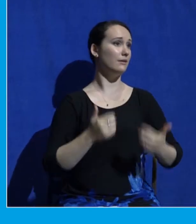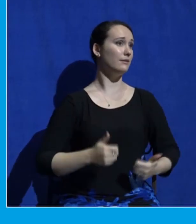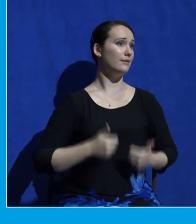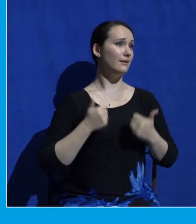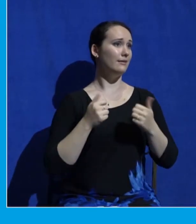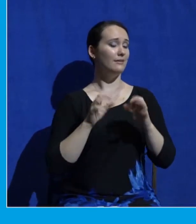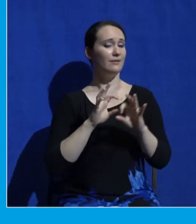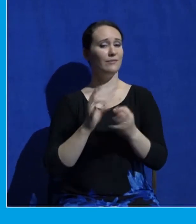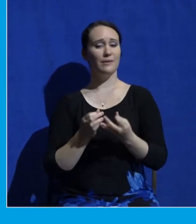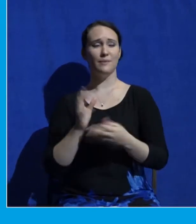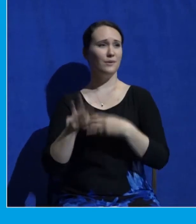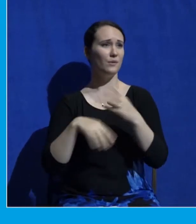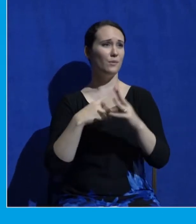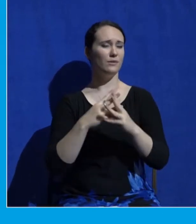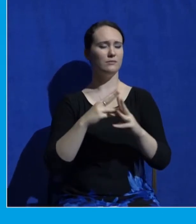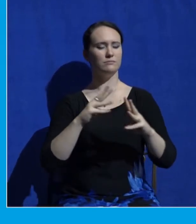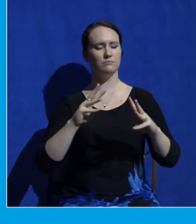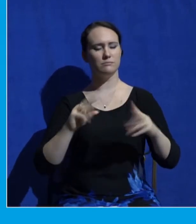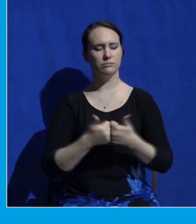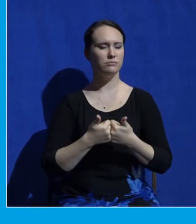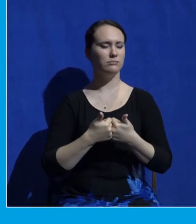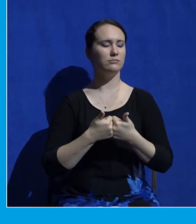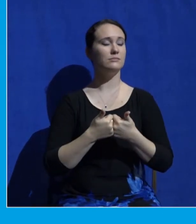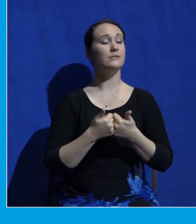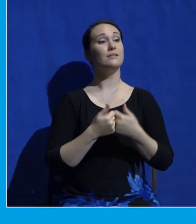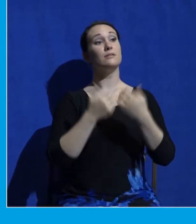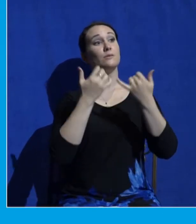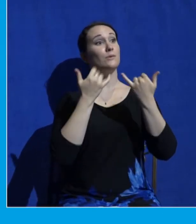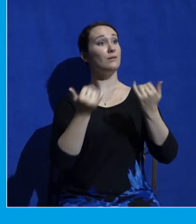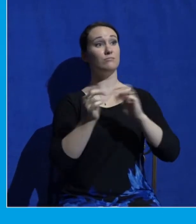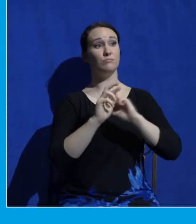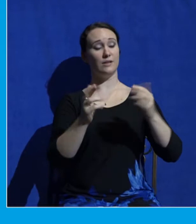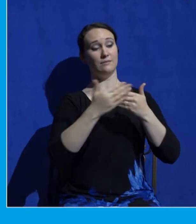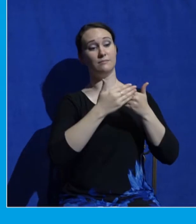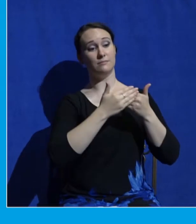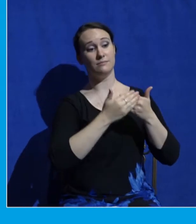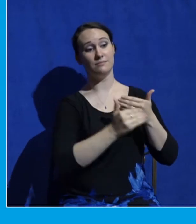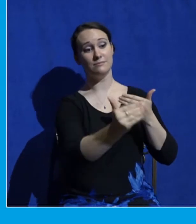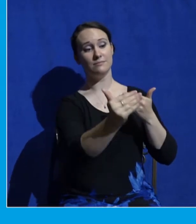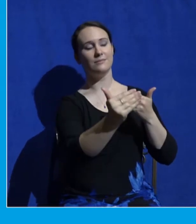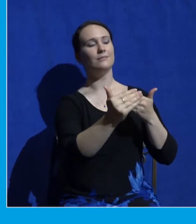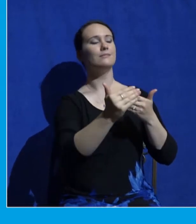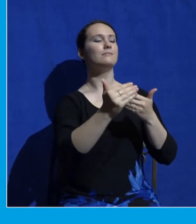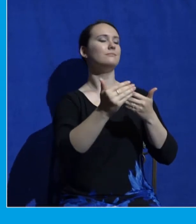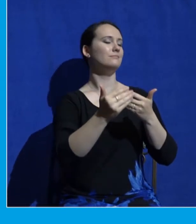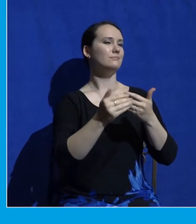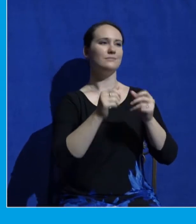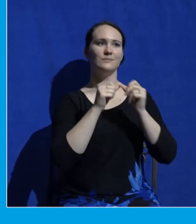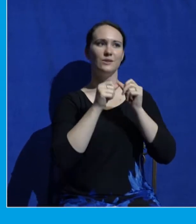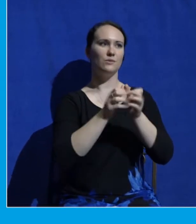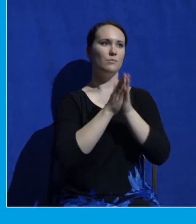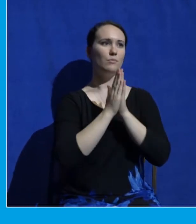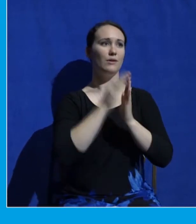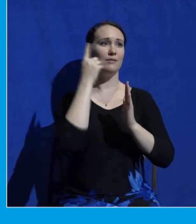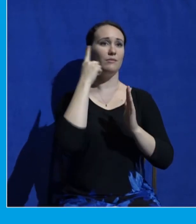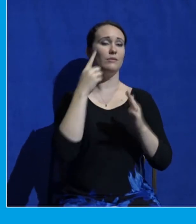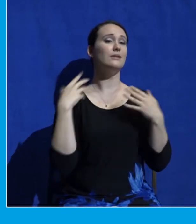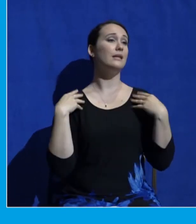church family. And so, as we move forward together, let's continue praying for healing where there's been hurt